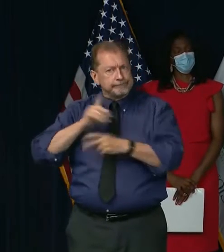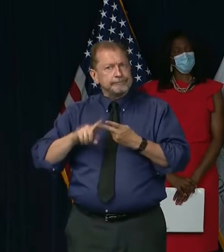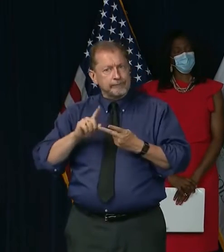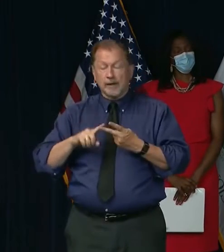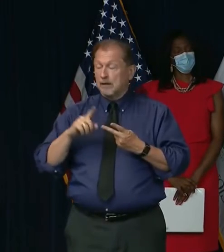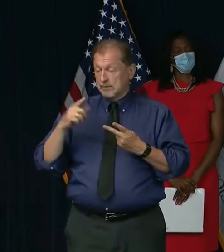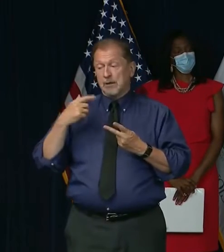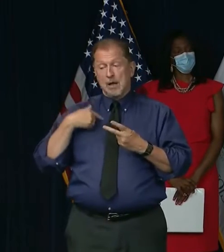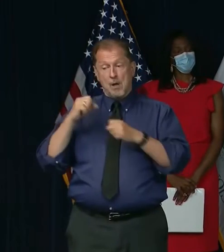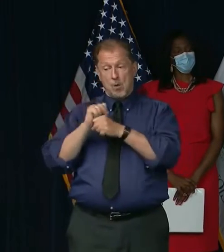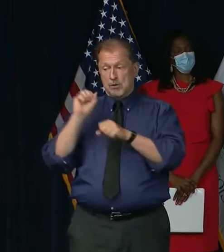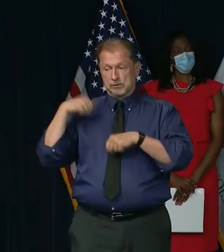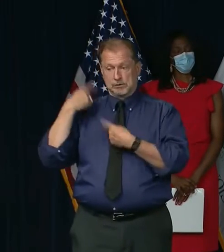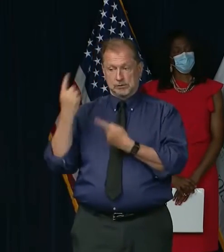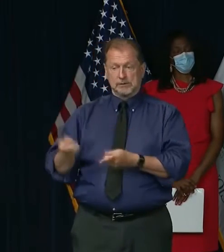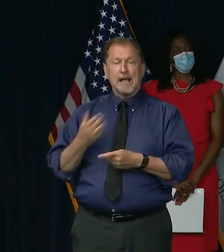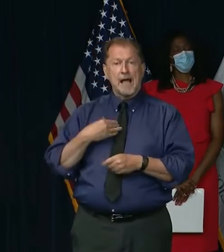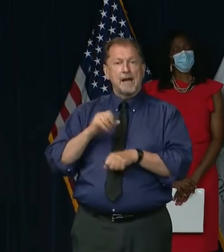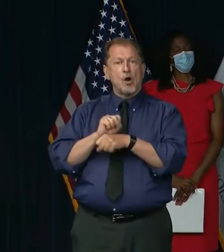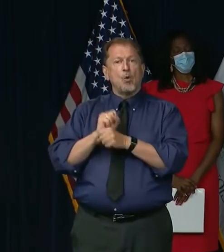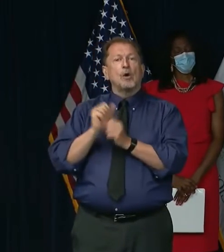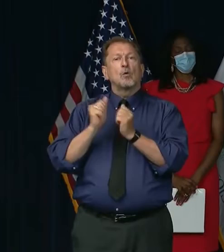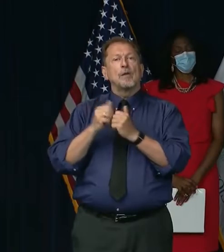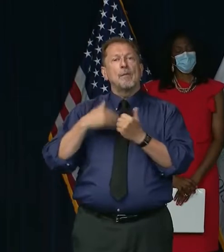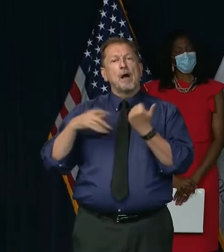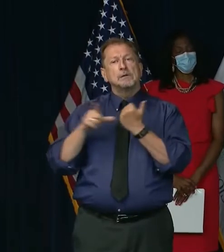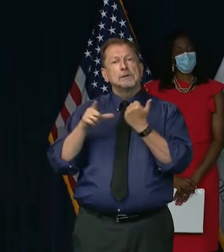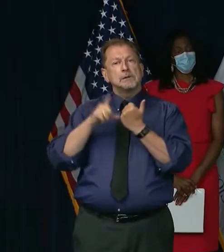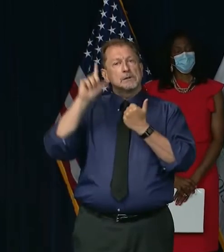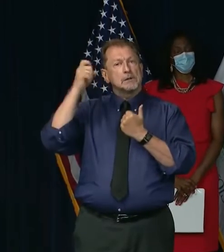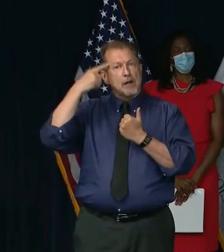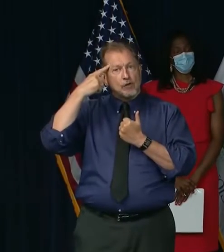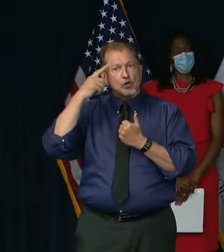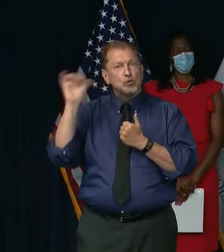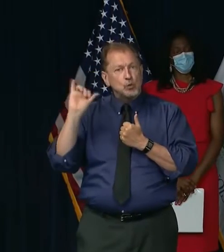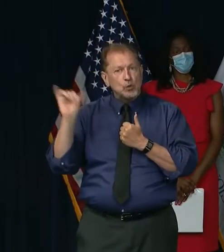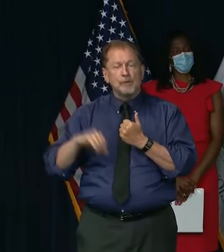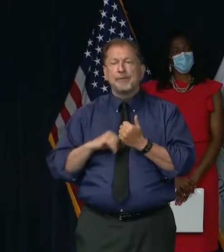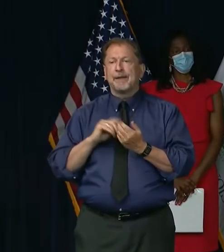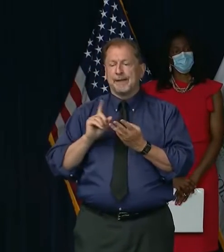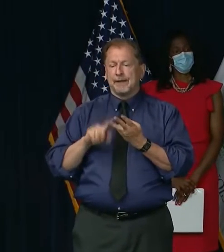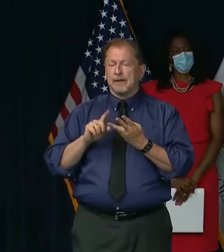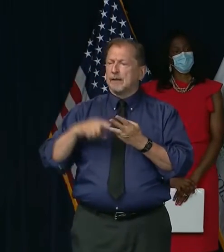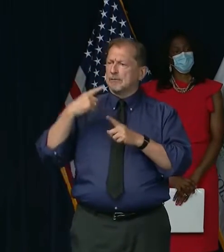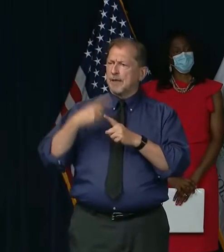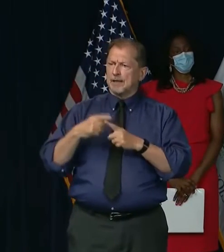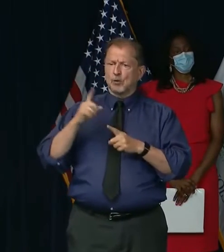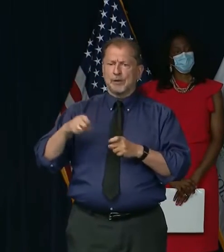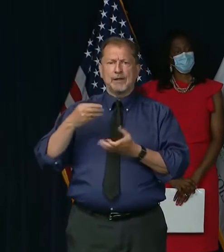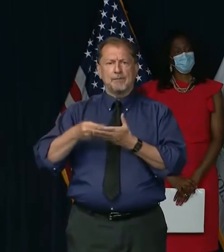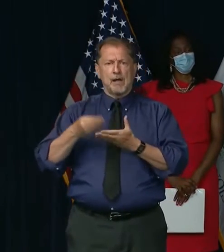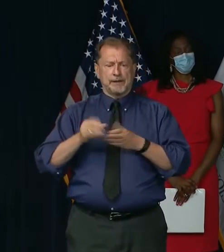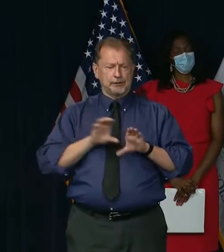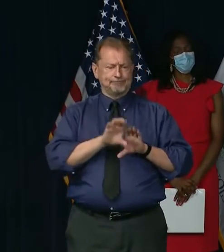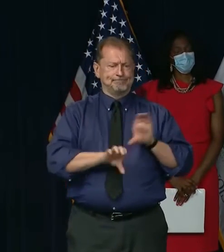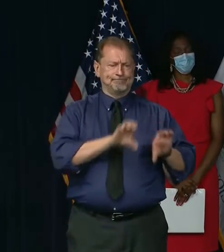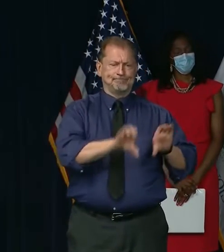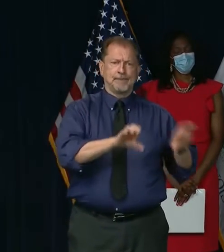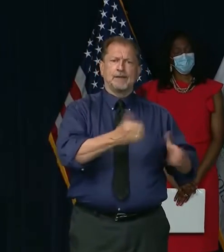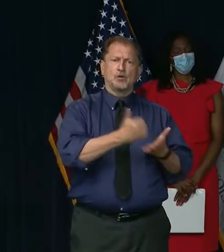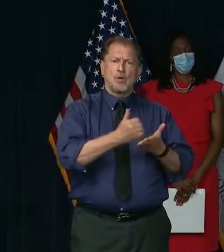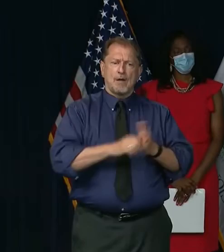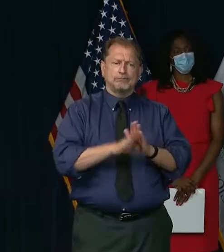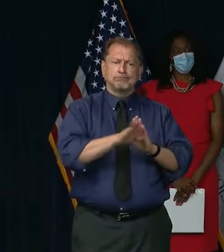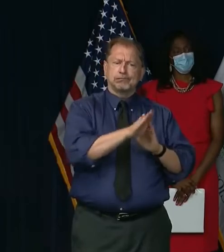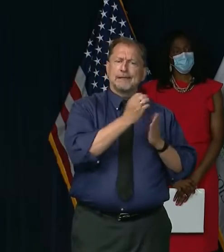and that I work very closely with the lieutenant governor on. And then, of course, we've got to work on investing in our black and brown communities all across